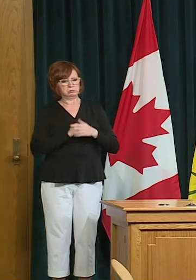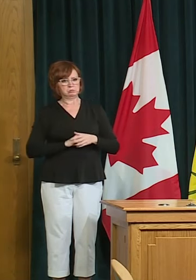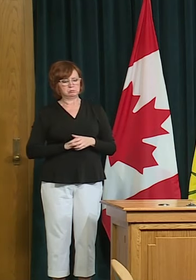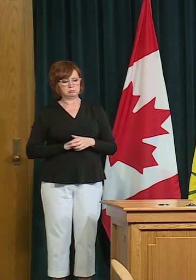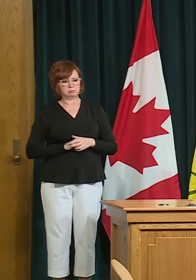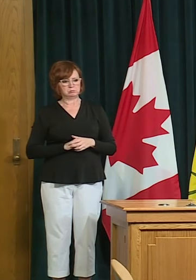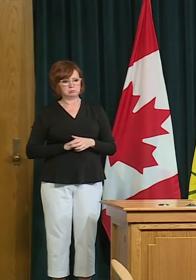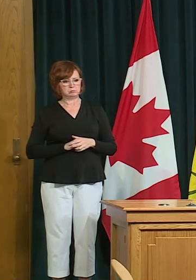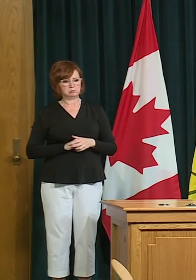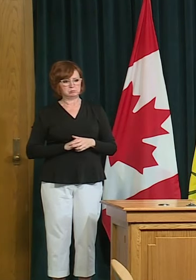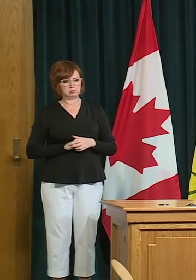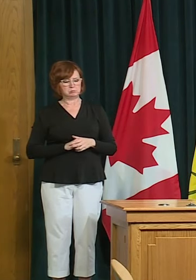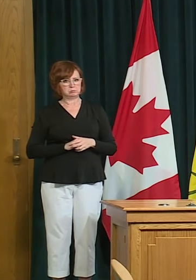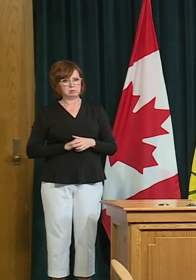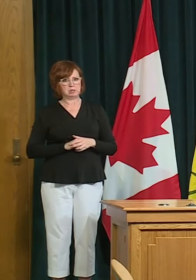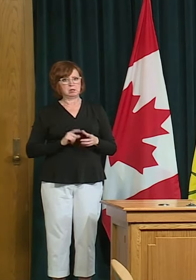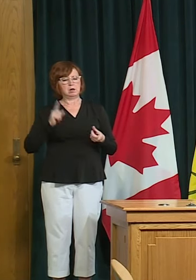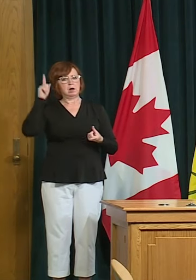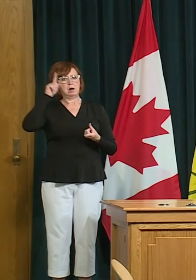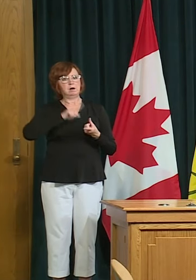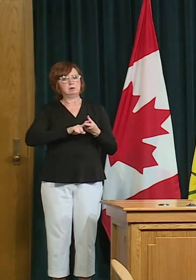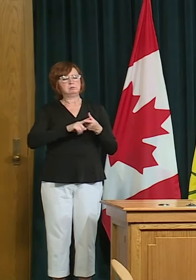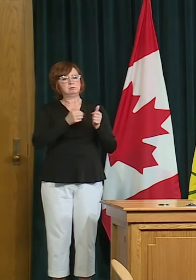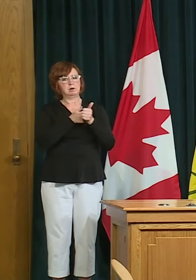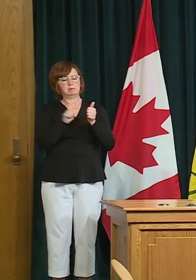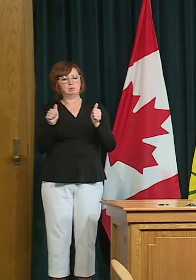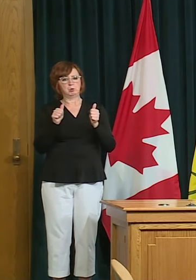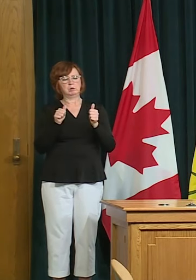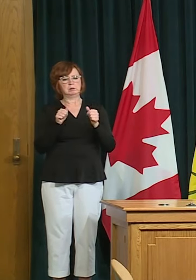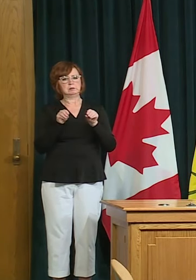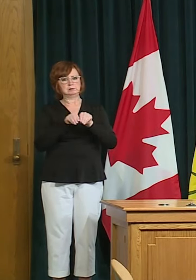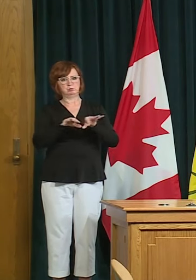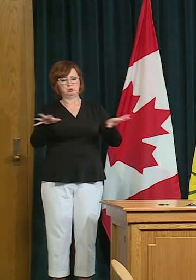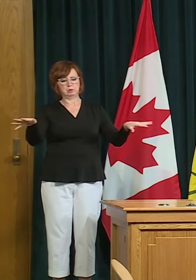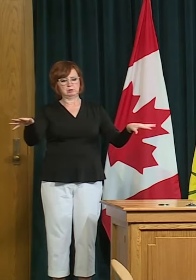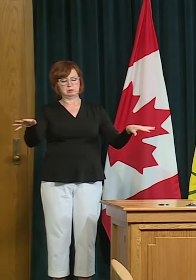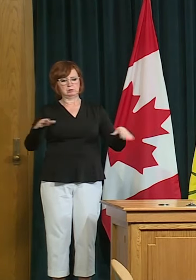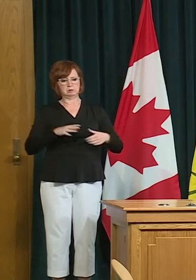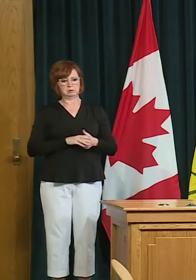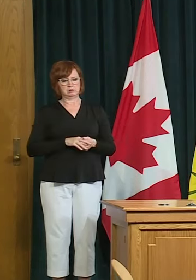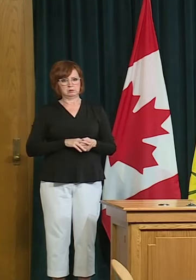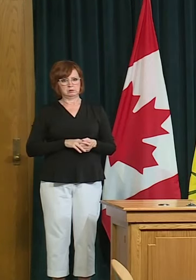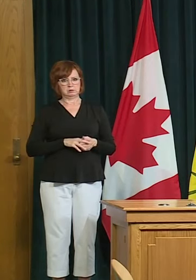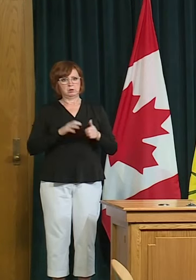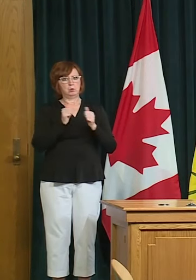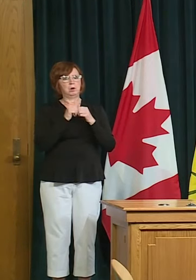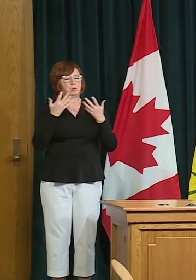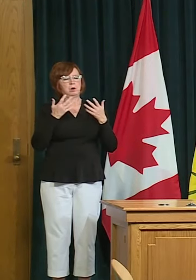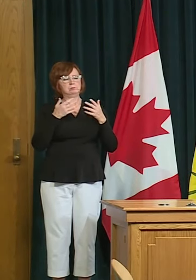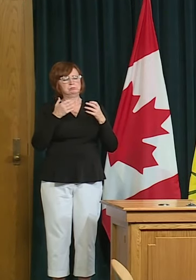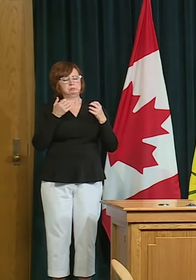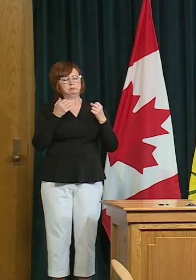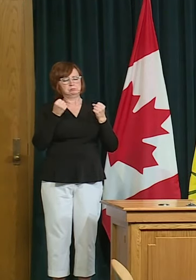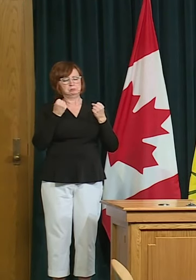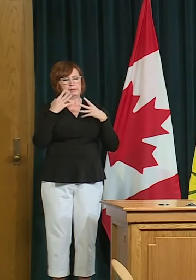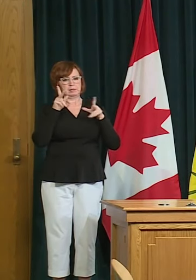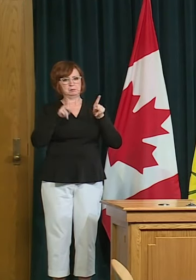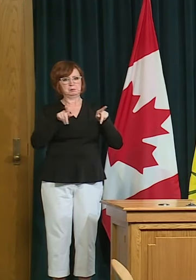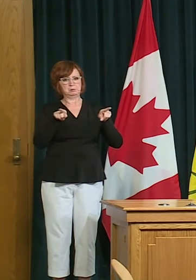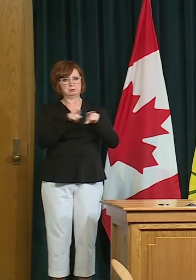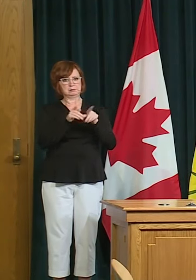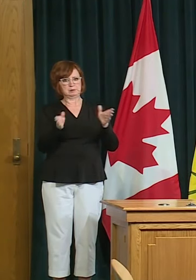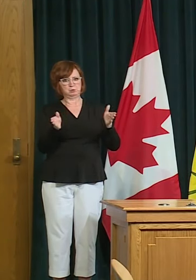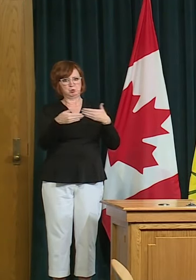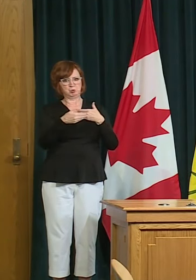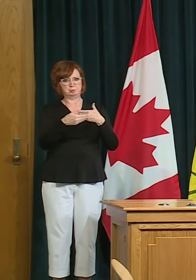to prevent large transmission events which can quickly spin out of control and that's what we need to avoid as we move